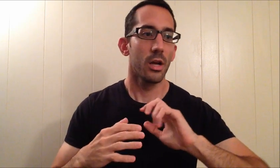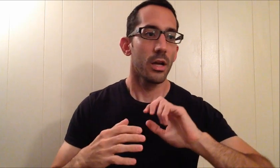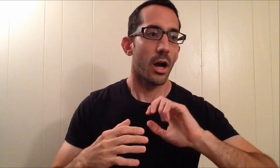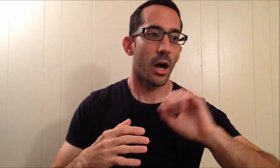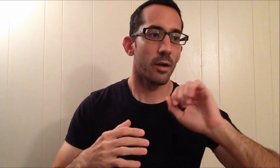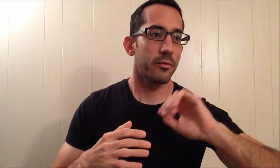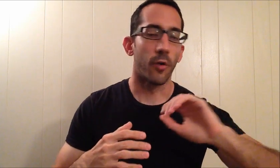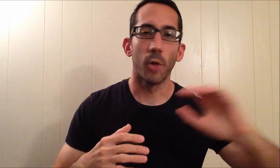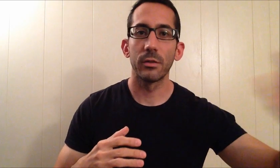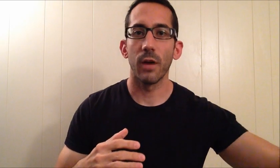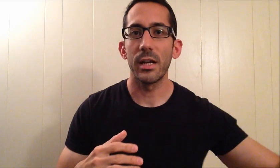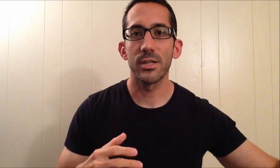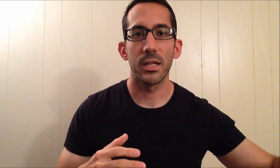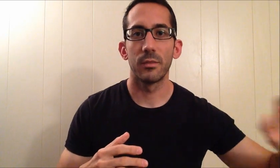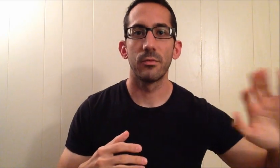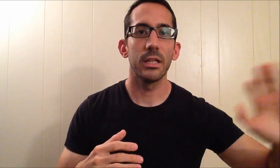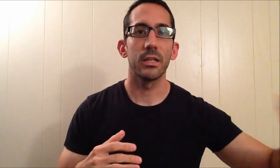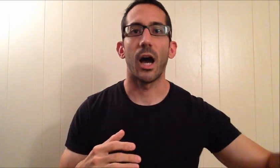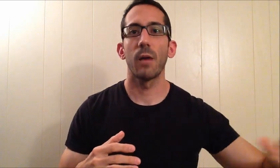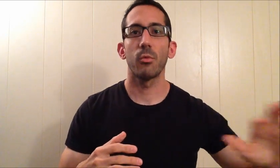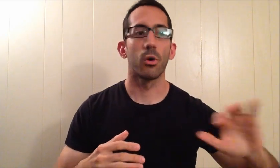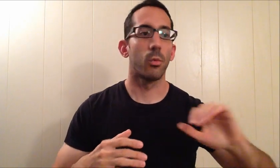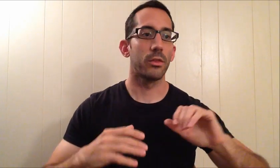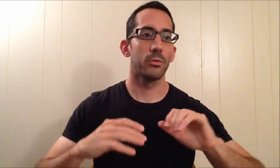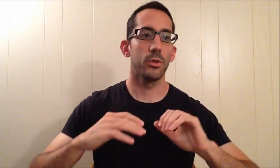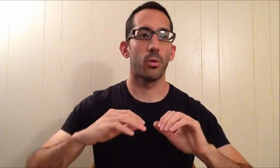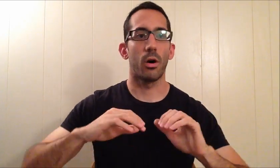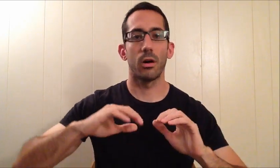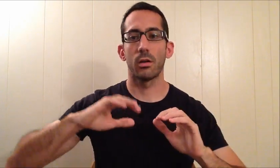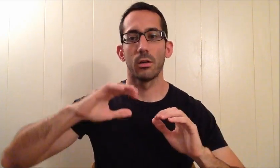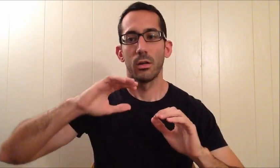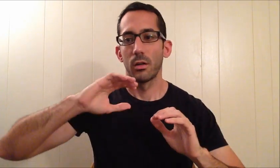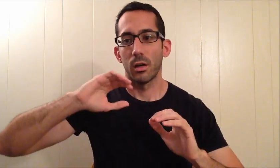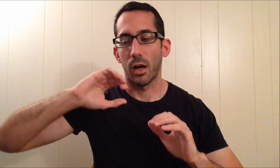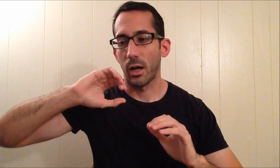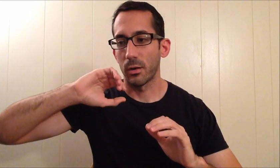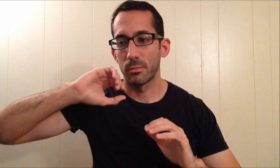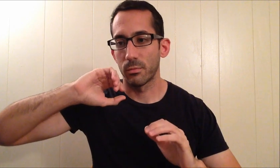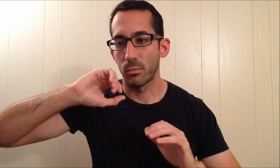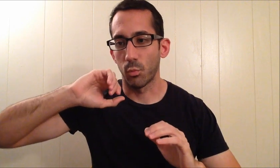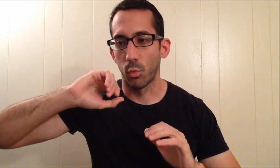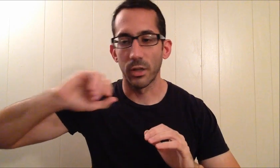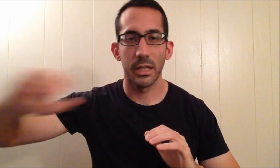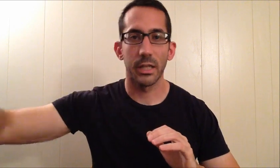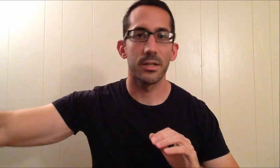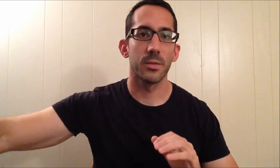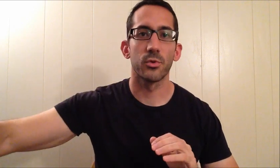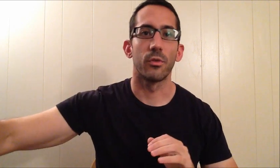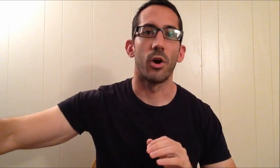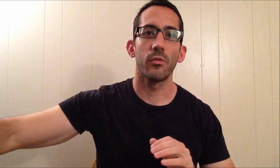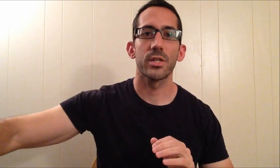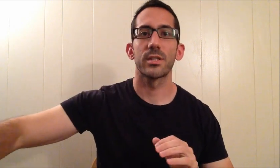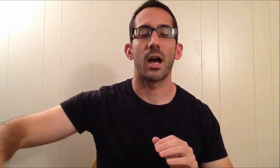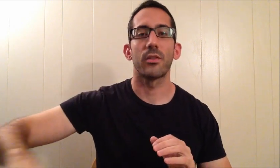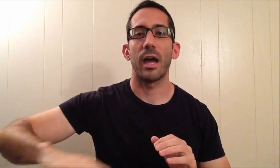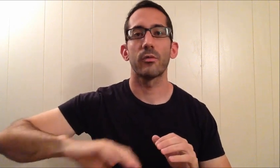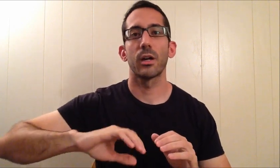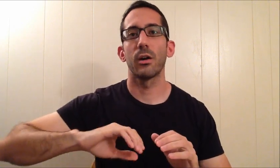farming rice in Vietnam, or whether you are working in some sort of office in South Africa,